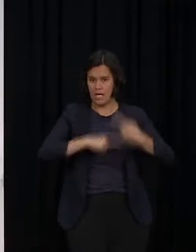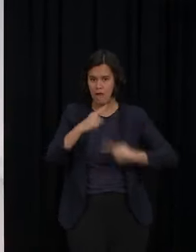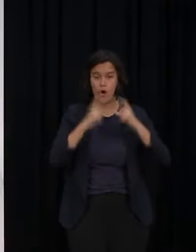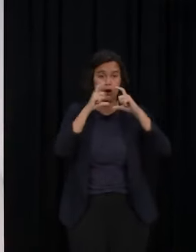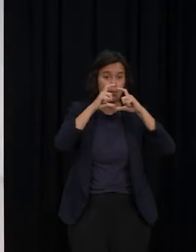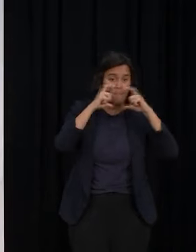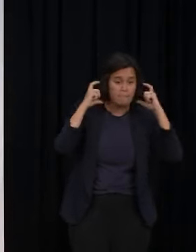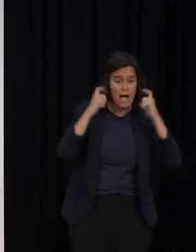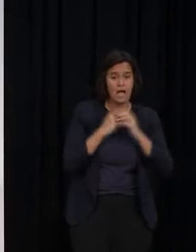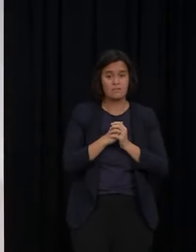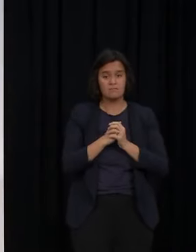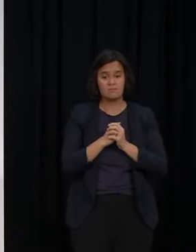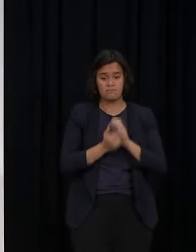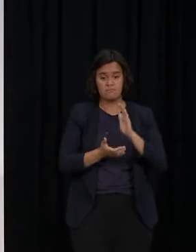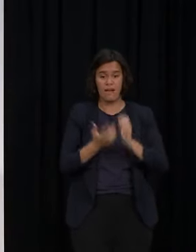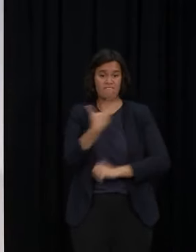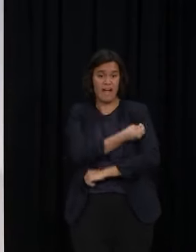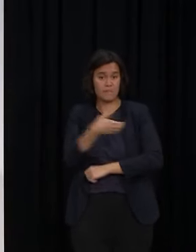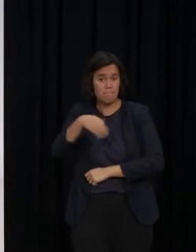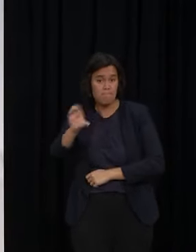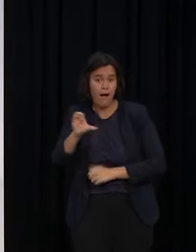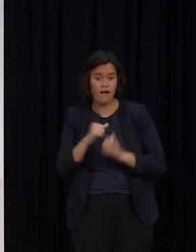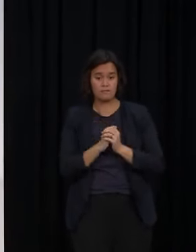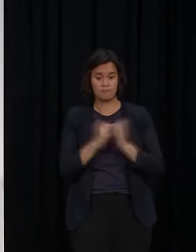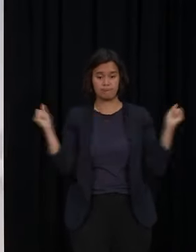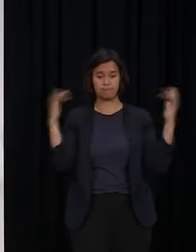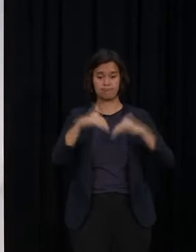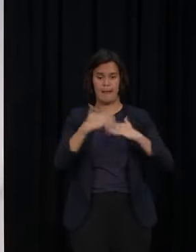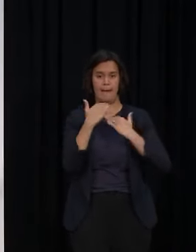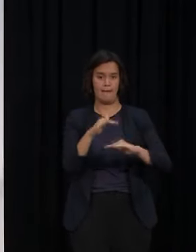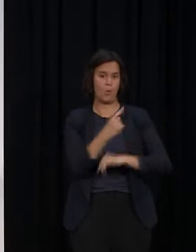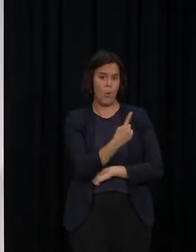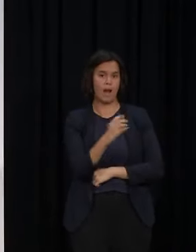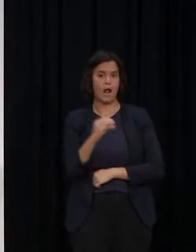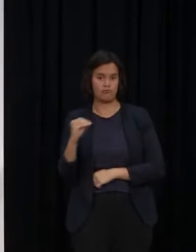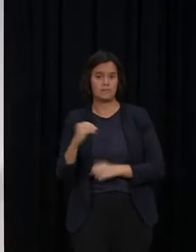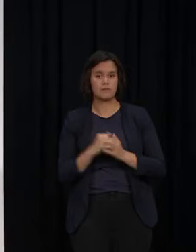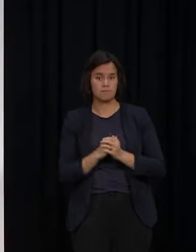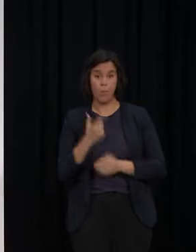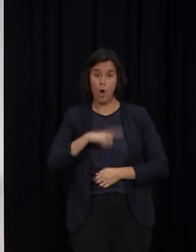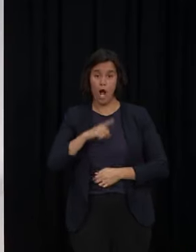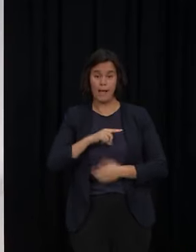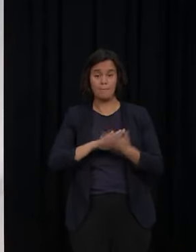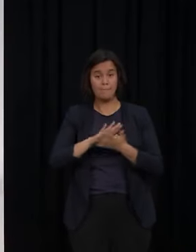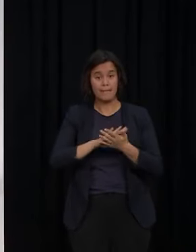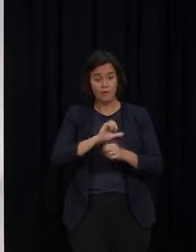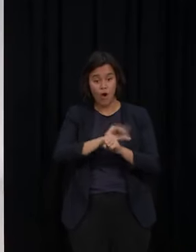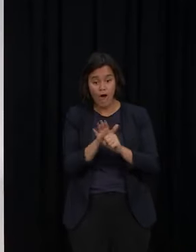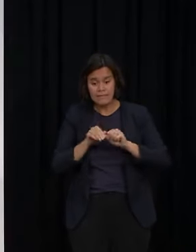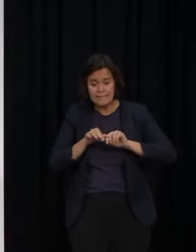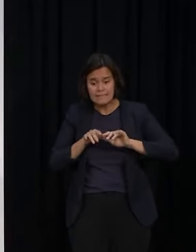passes to slow down the spread to ensure there is a hospital bed for everyone who needs it.